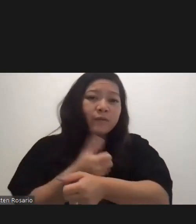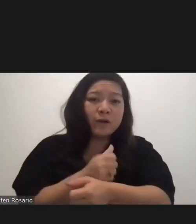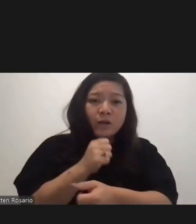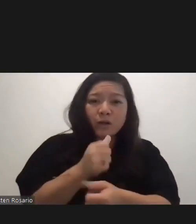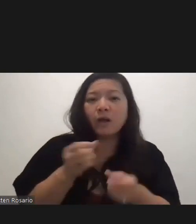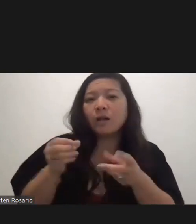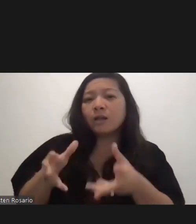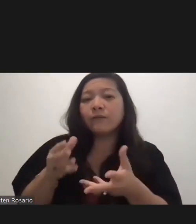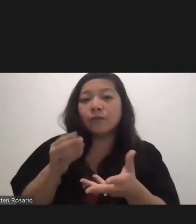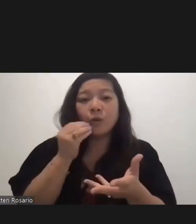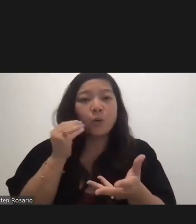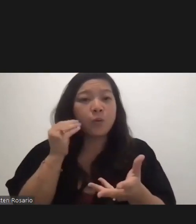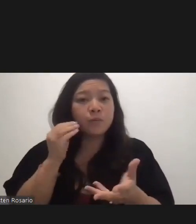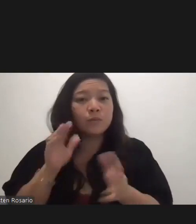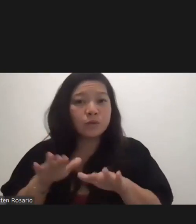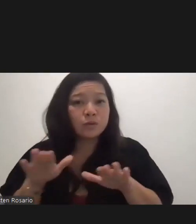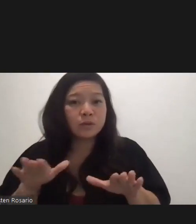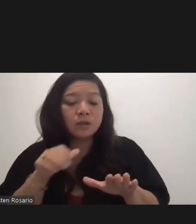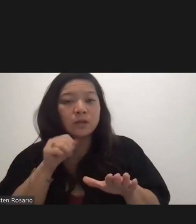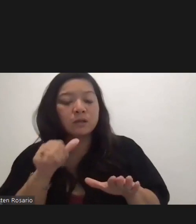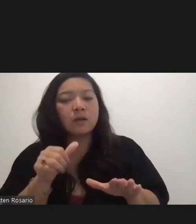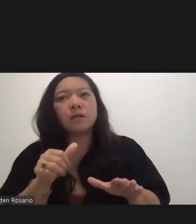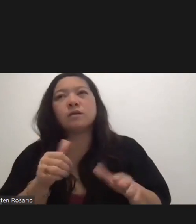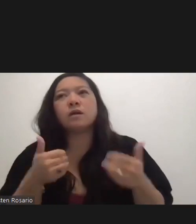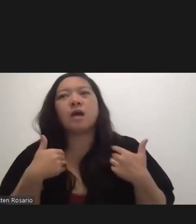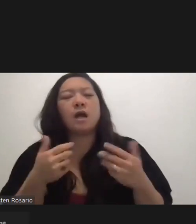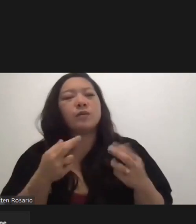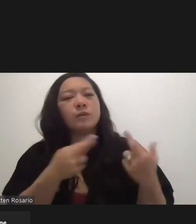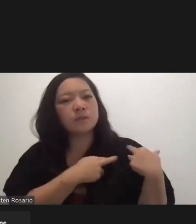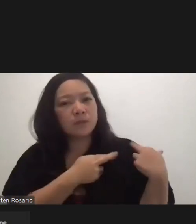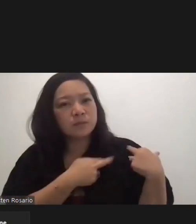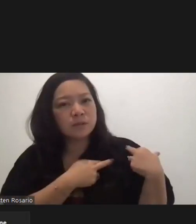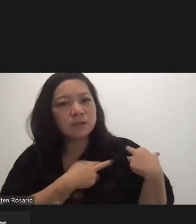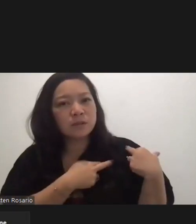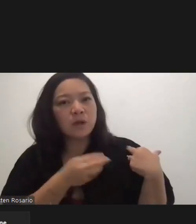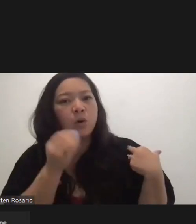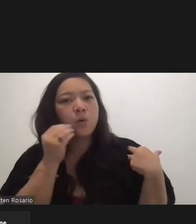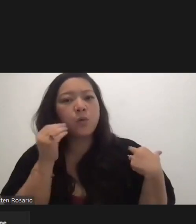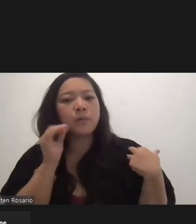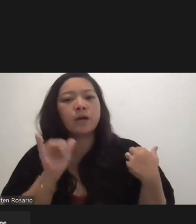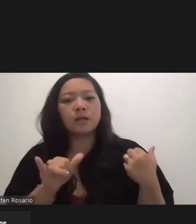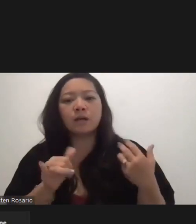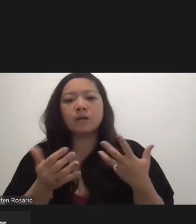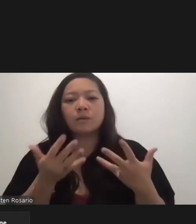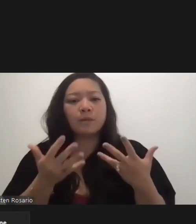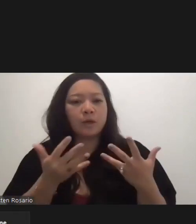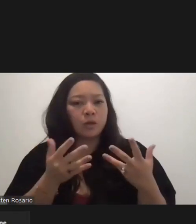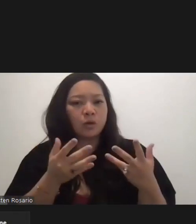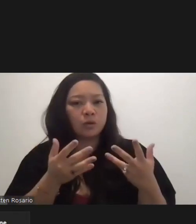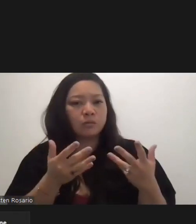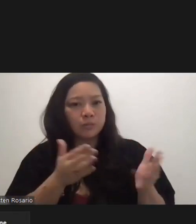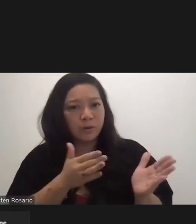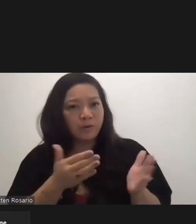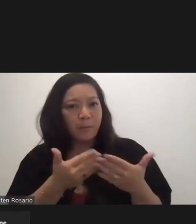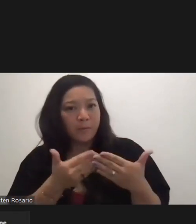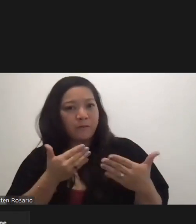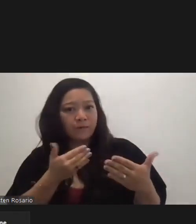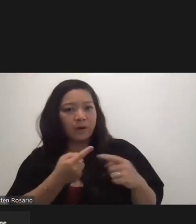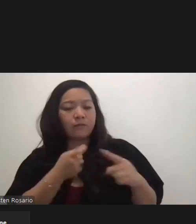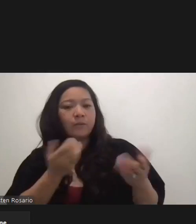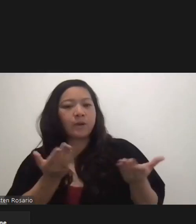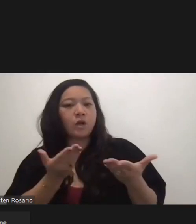kids at home. They could not, you know, they had responsibilities at home that sort of prevented them from coming to the place.